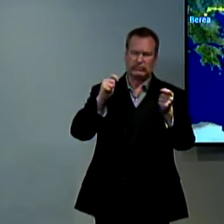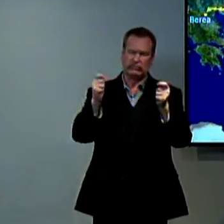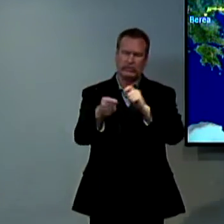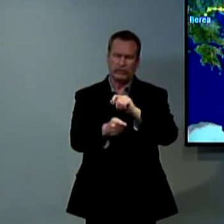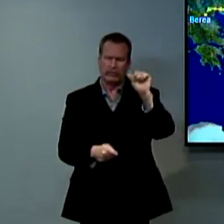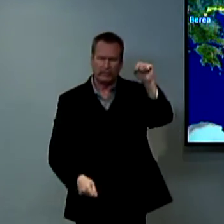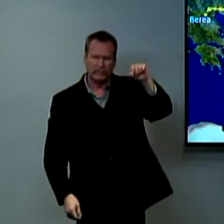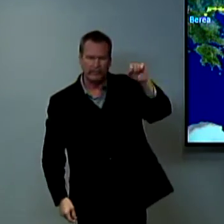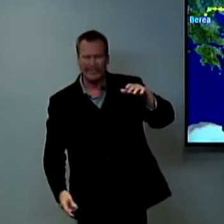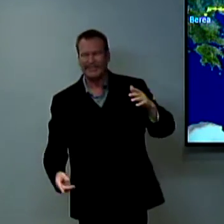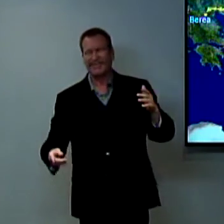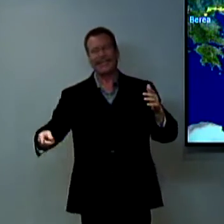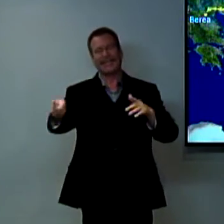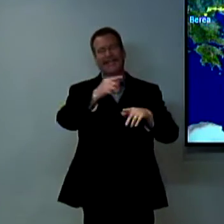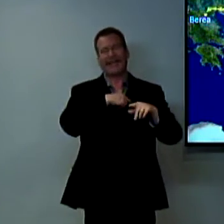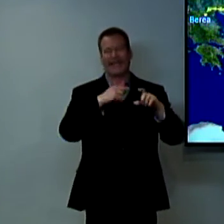the world is changing it is